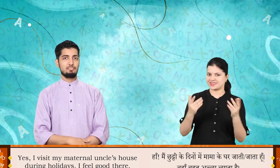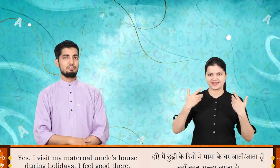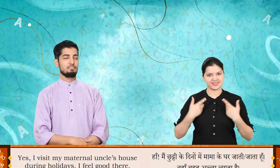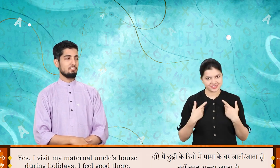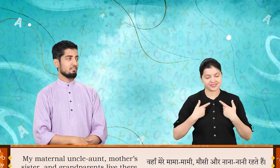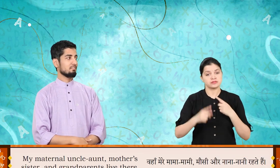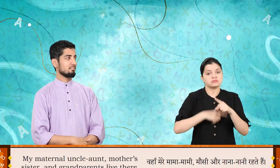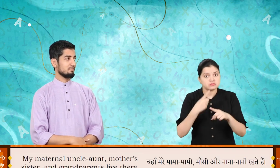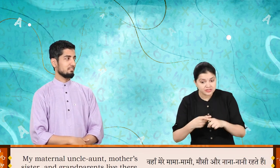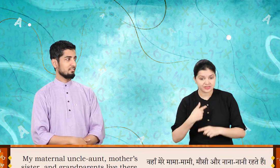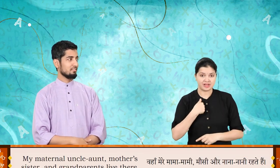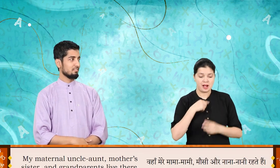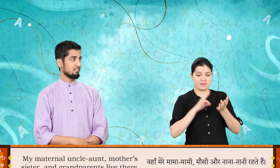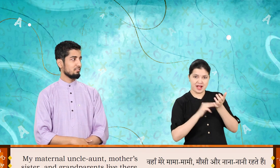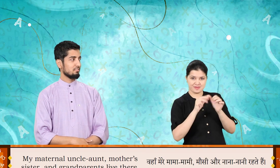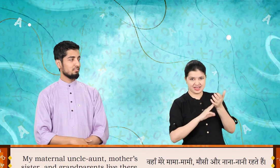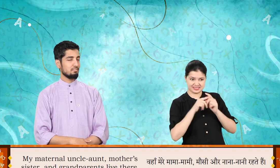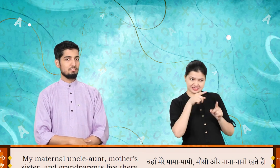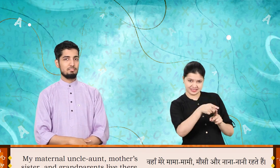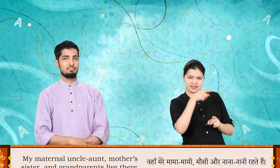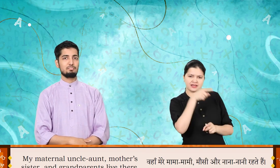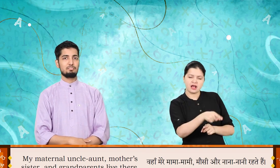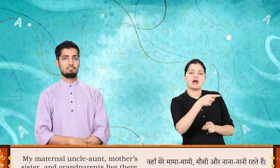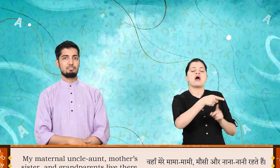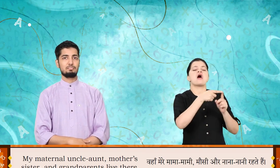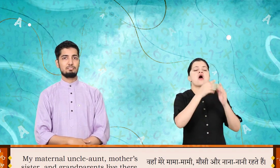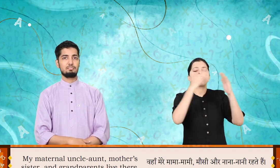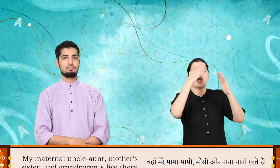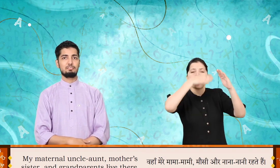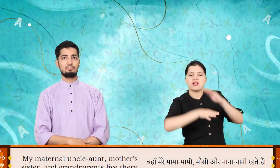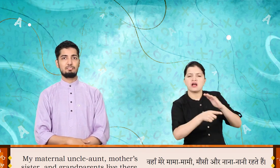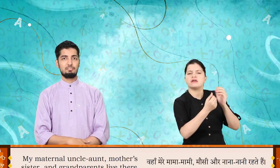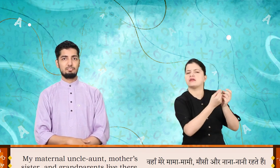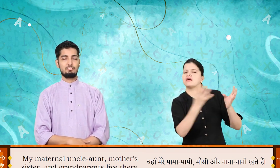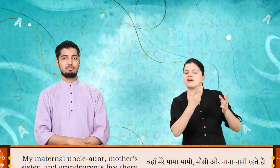My maternal uncle's aunt, mother's sister and grandparents live there.